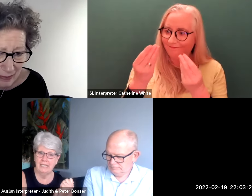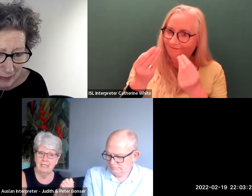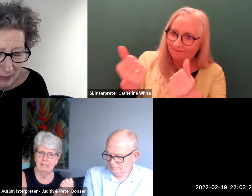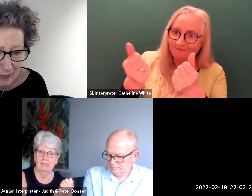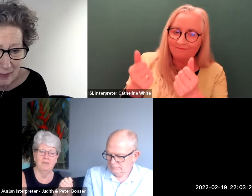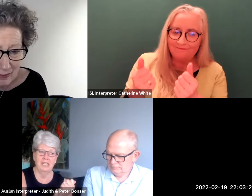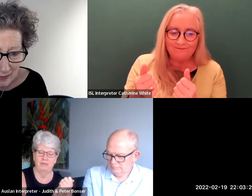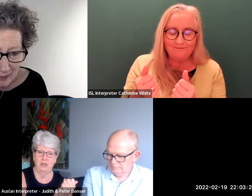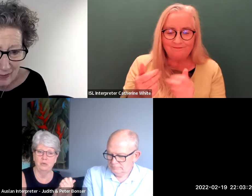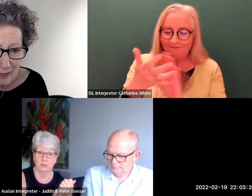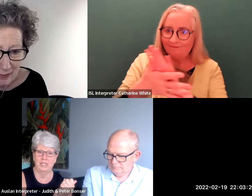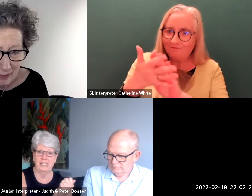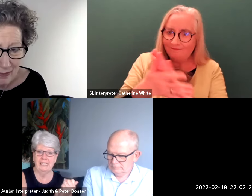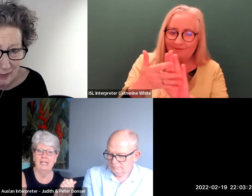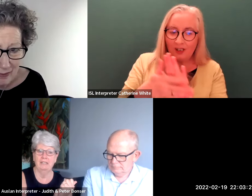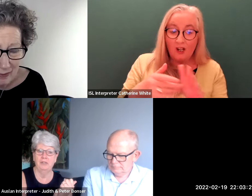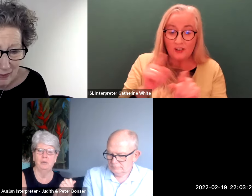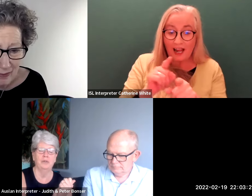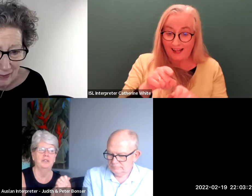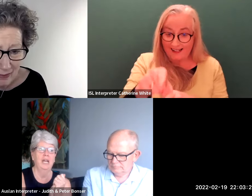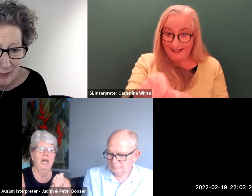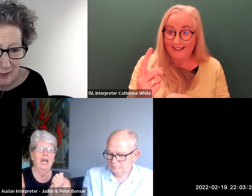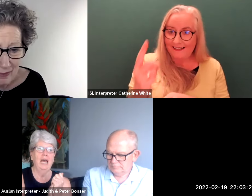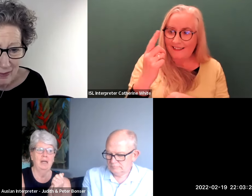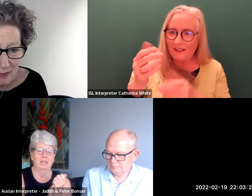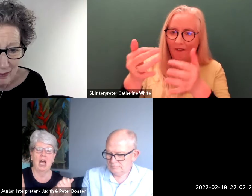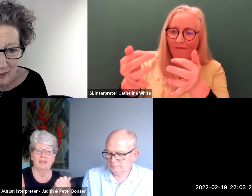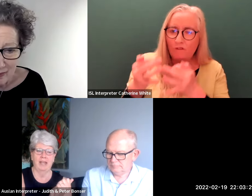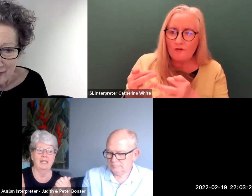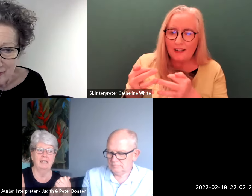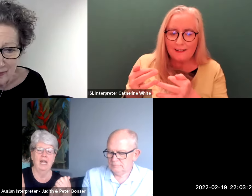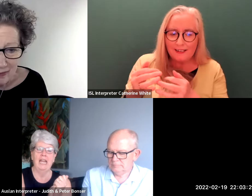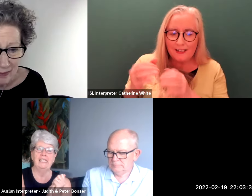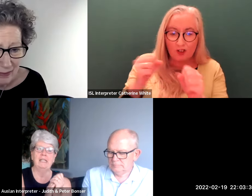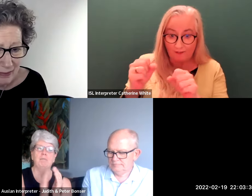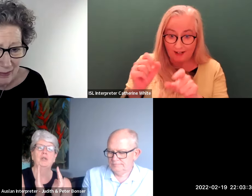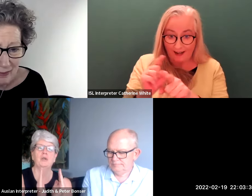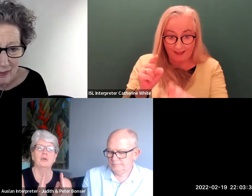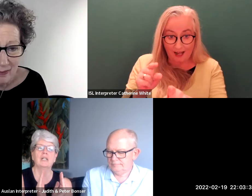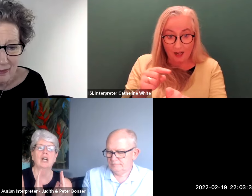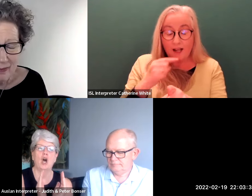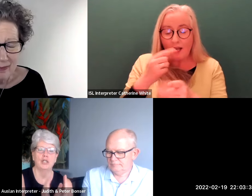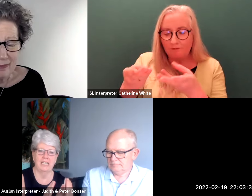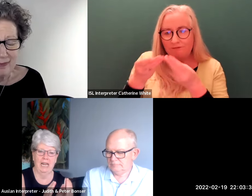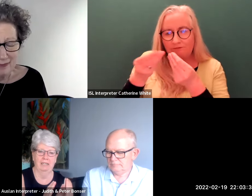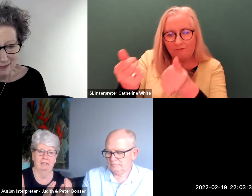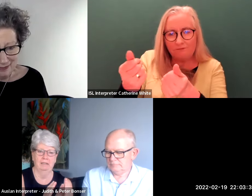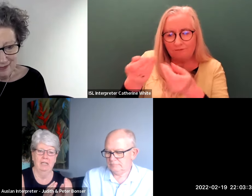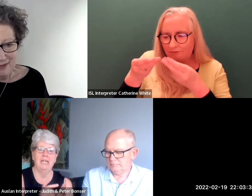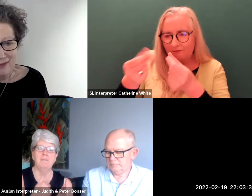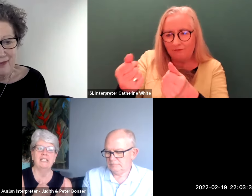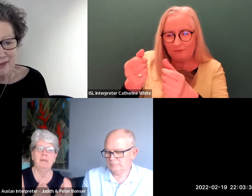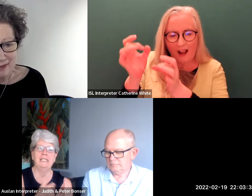peter did it for these funerals that he's done a few of uh like that it's in pure ausland